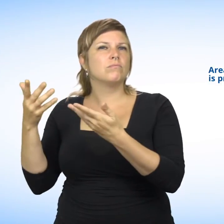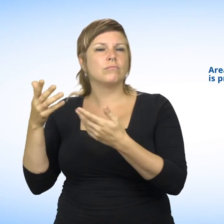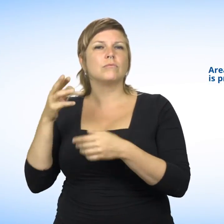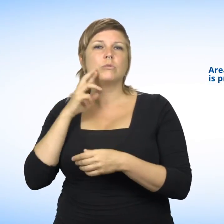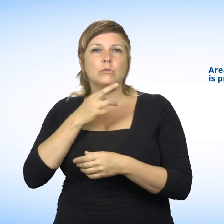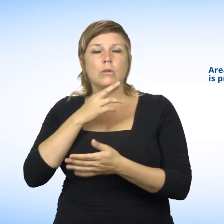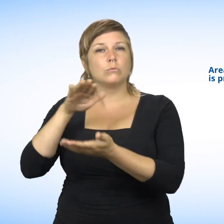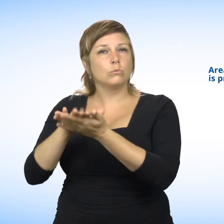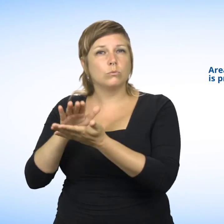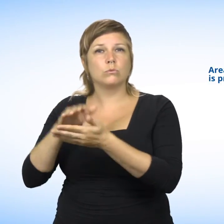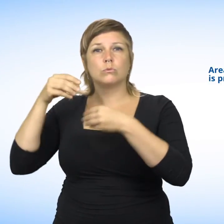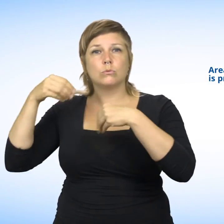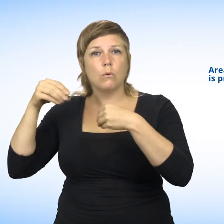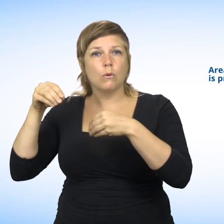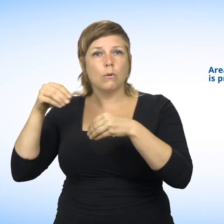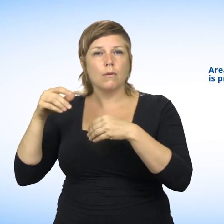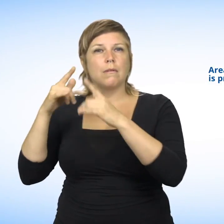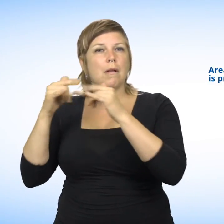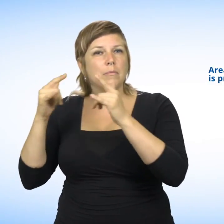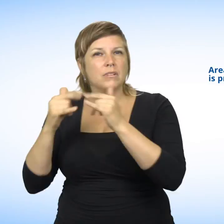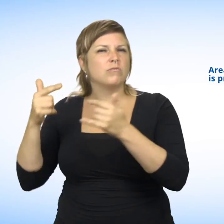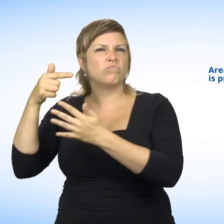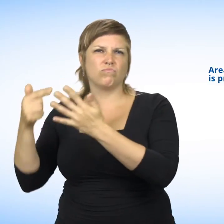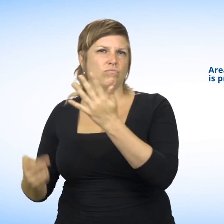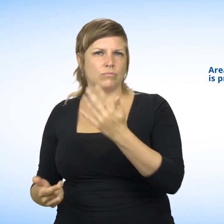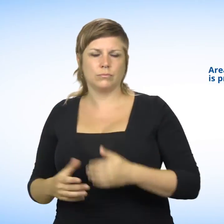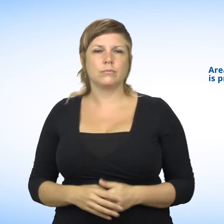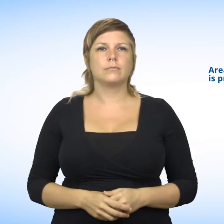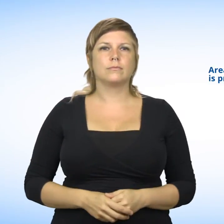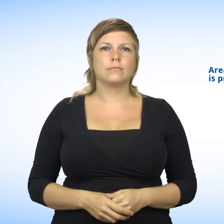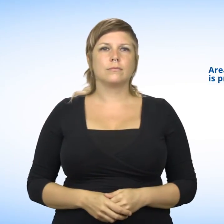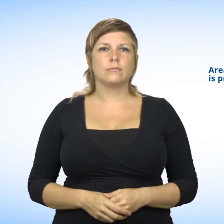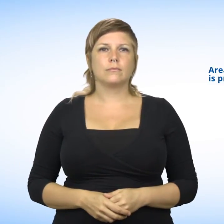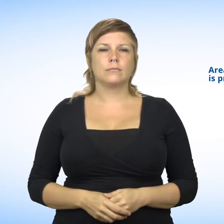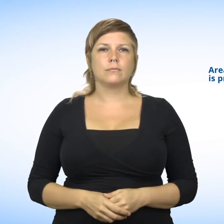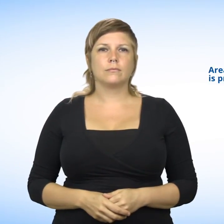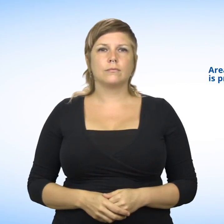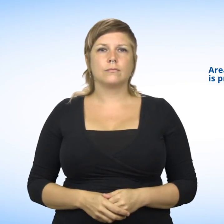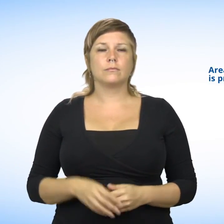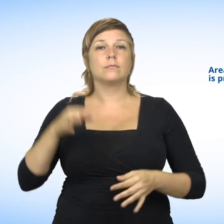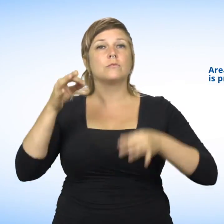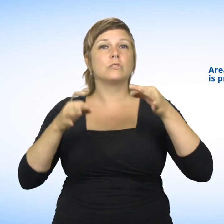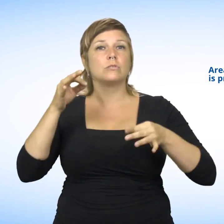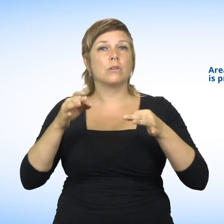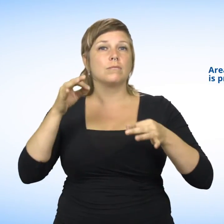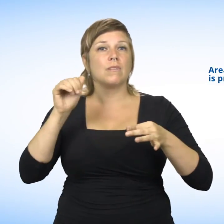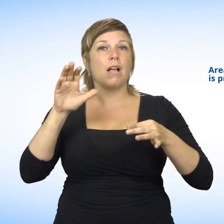And public places Including Restaurants Schools Businesses And campsites